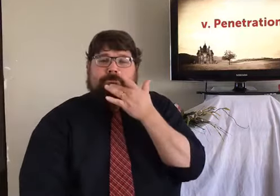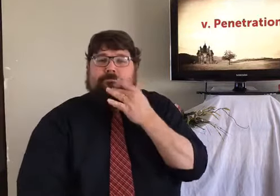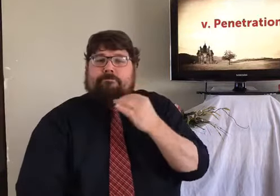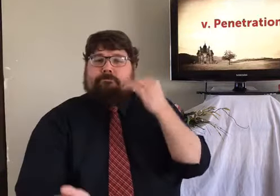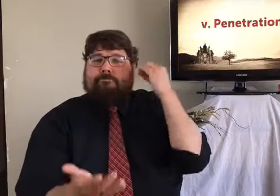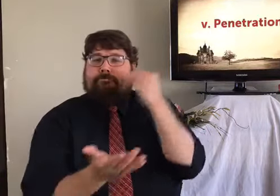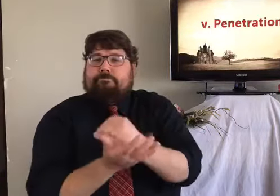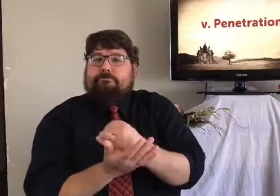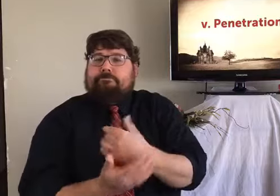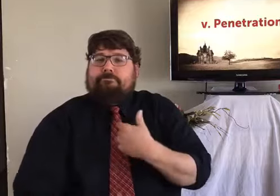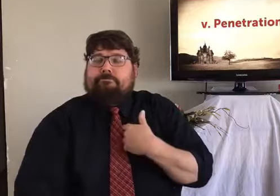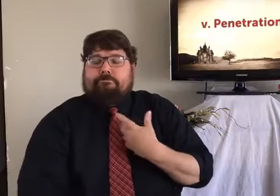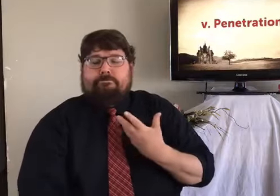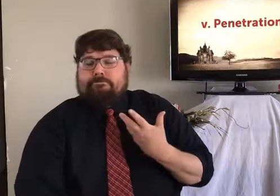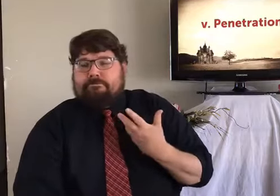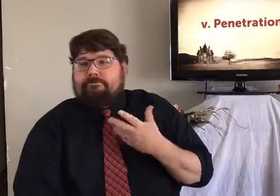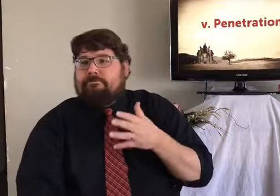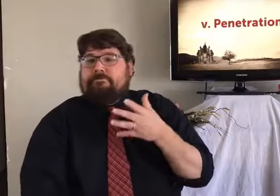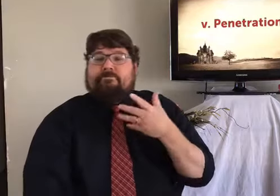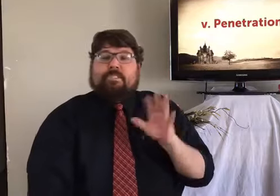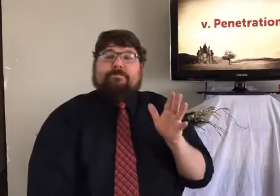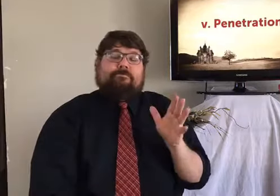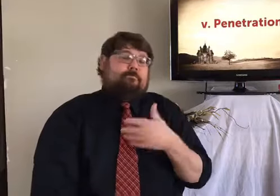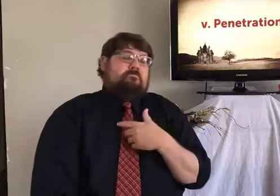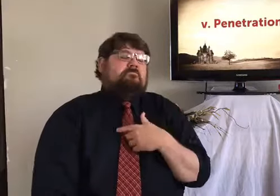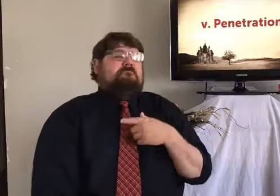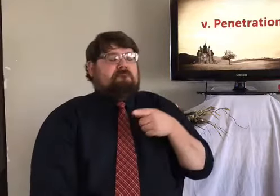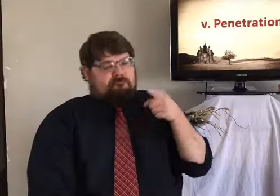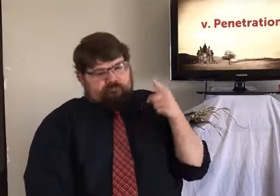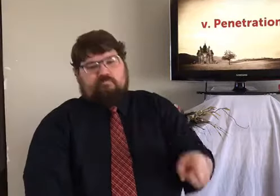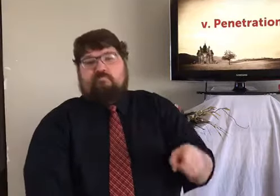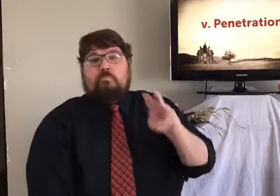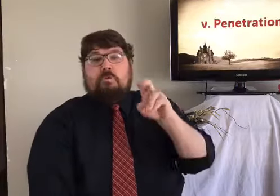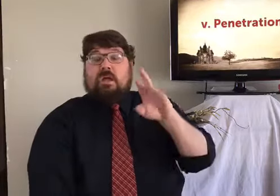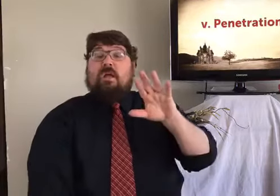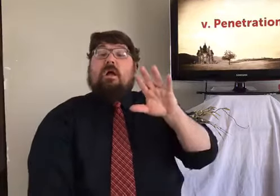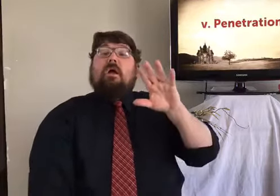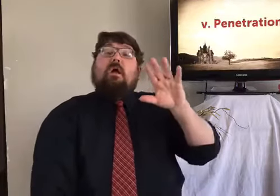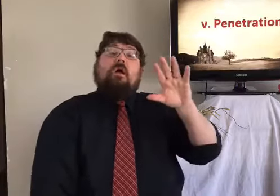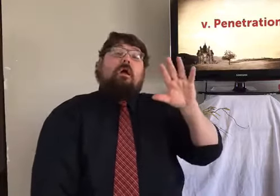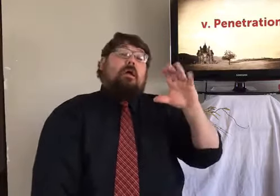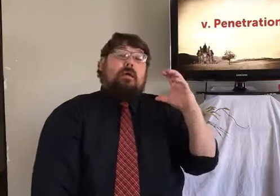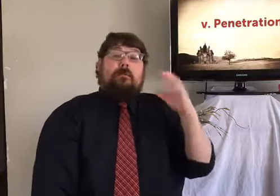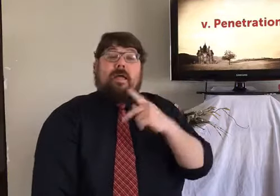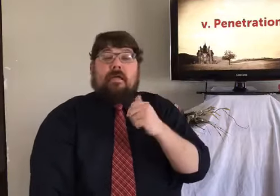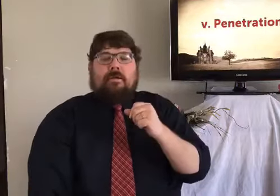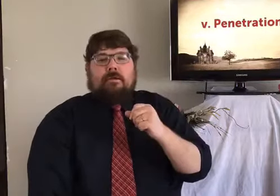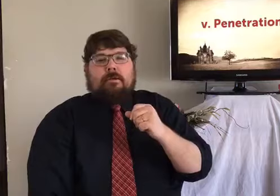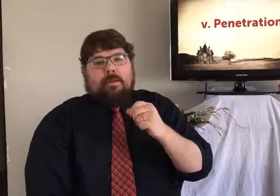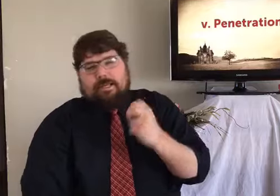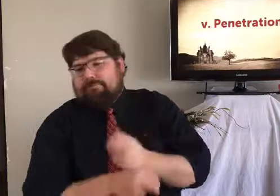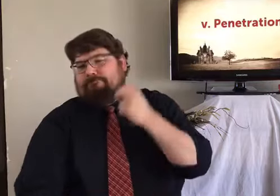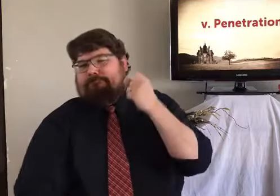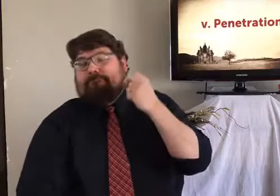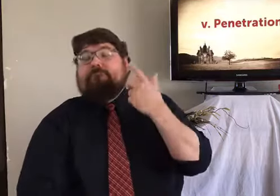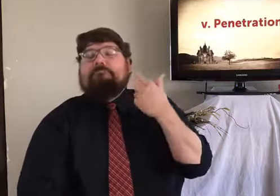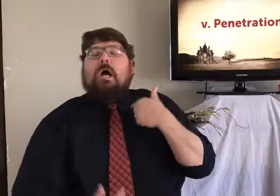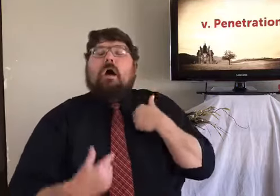a gas grill, and I used it for a while. But it just didn't taste, it didn't have a good flavor. So I started using the Weber Grill.